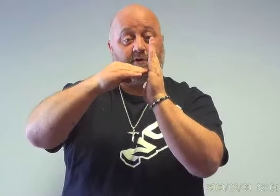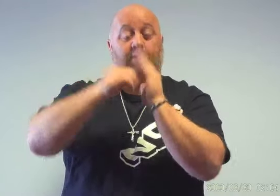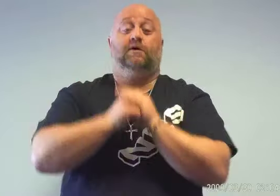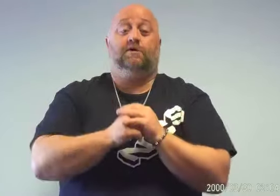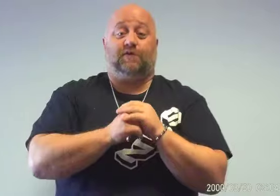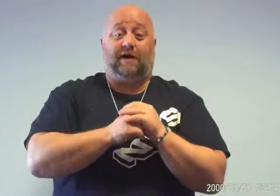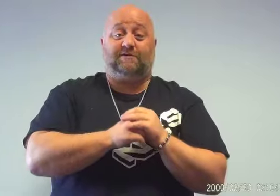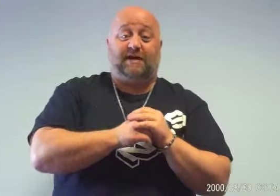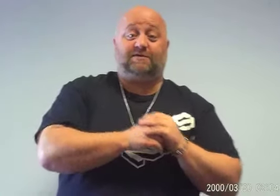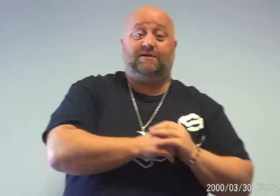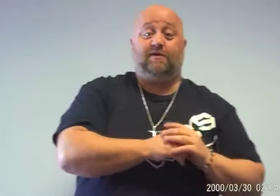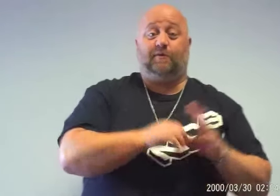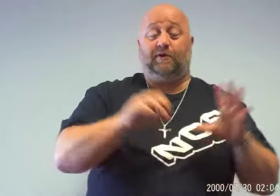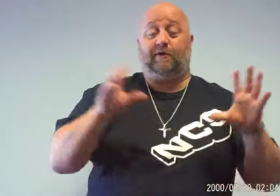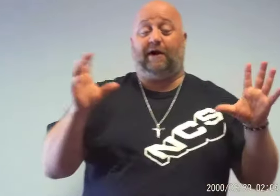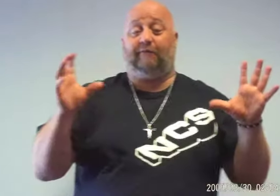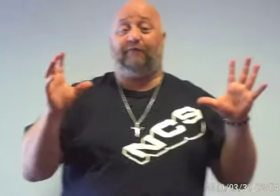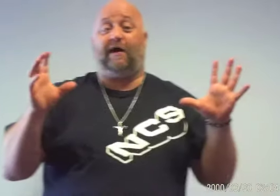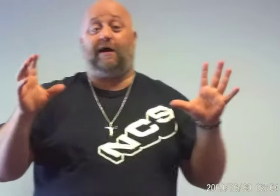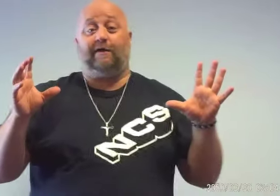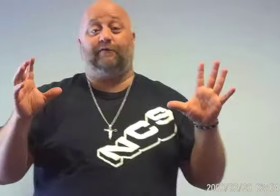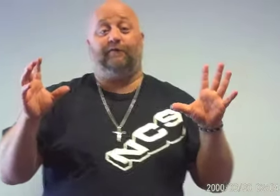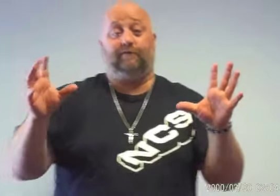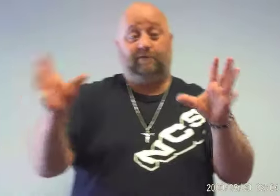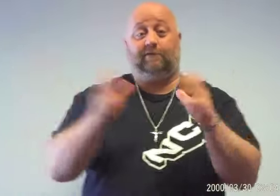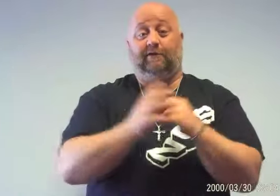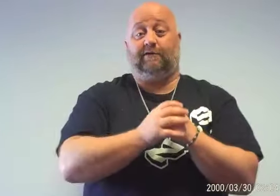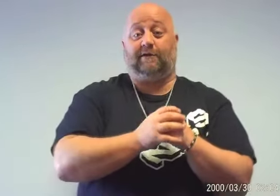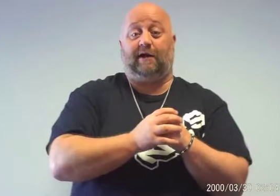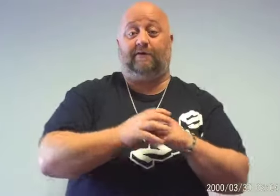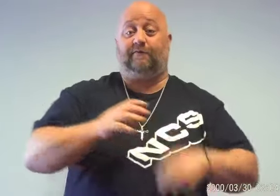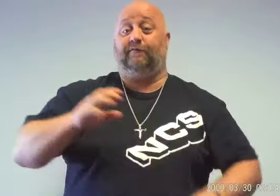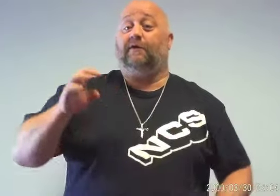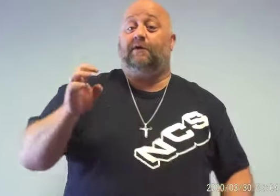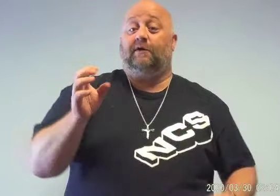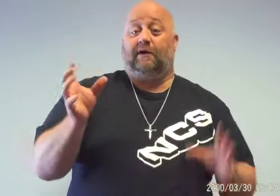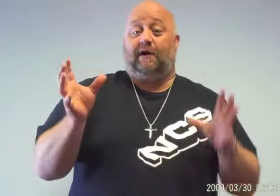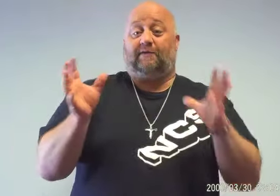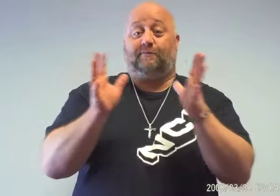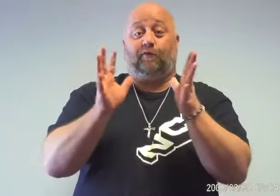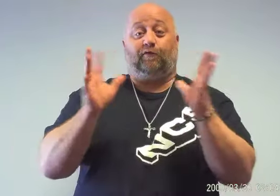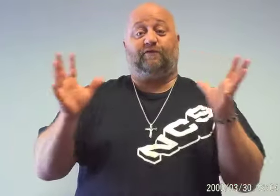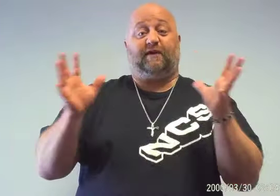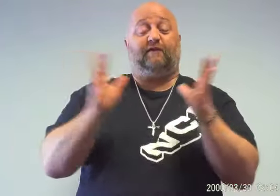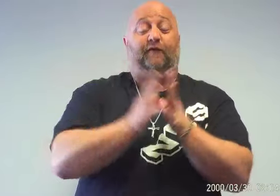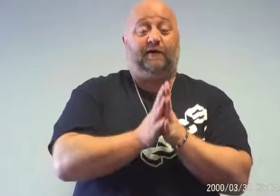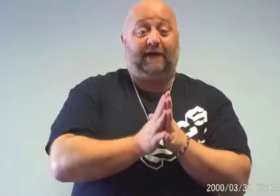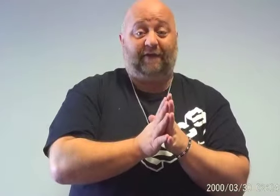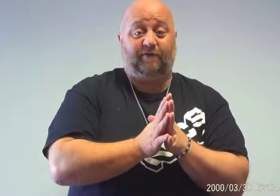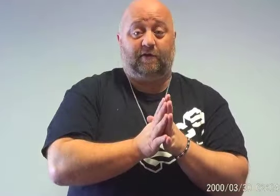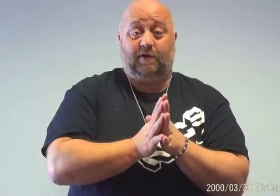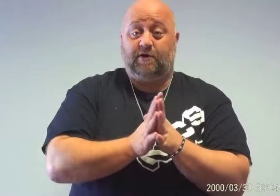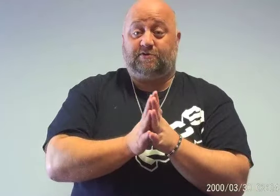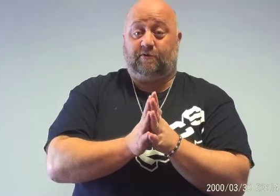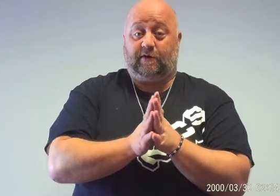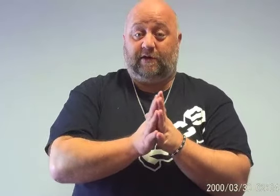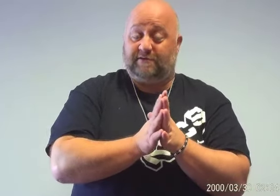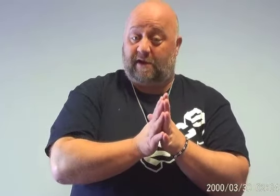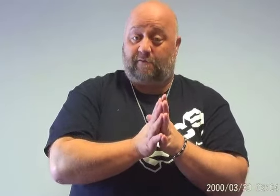So as yesterday, we're going to have five little kind of, I suppose, things for you to guess. So here's our